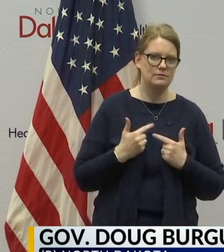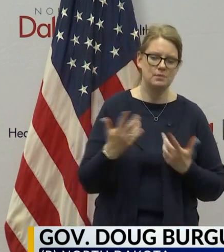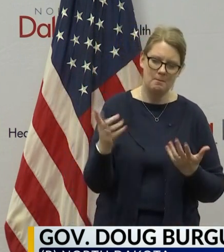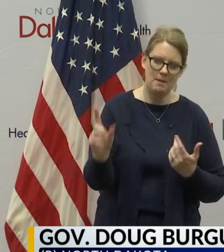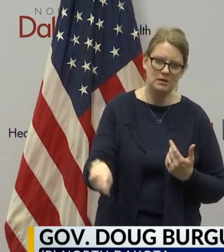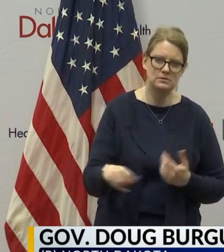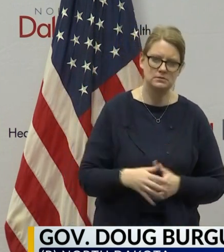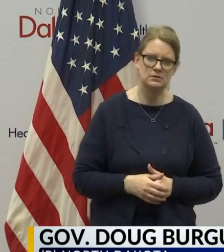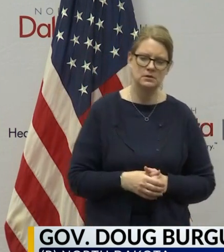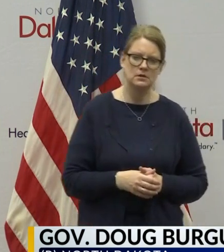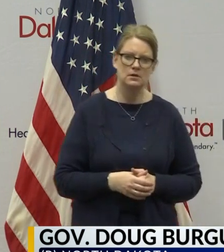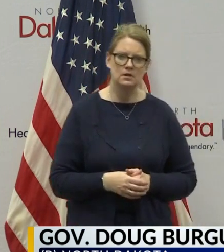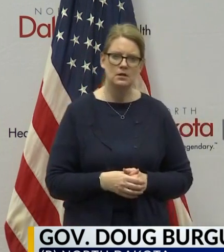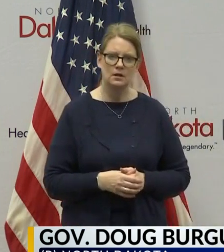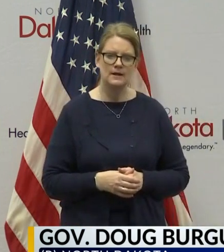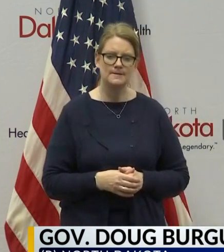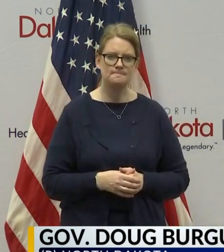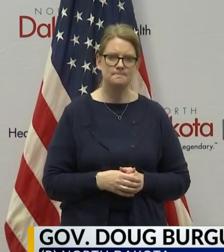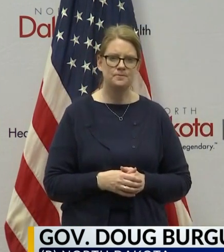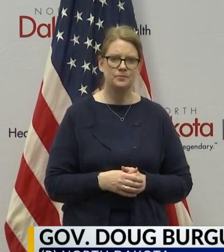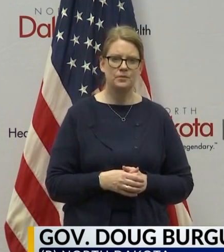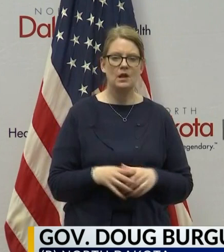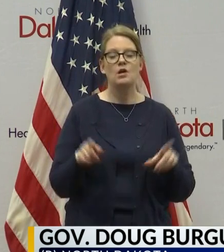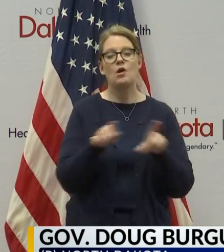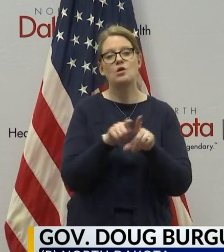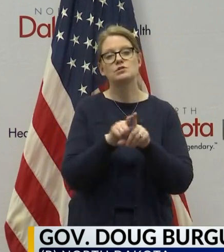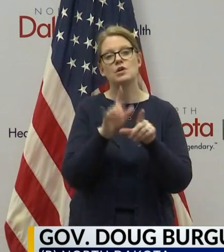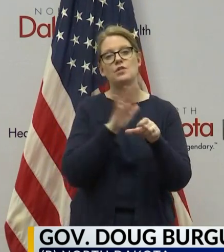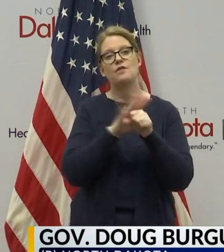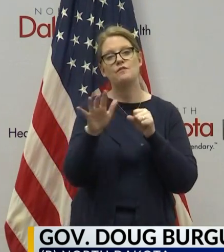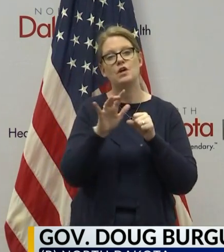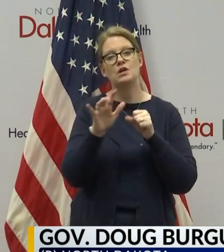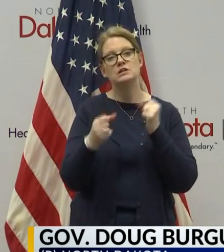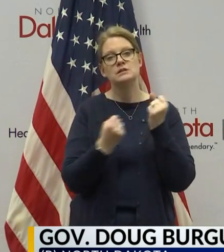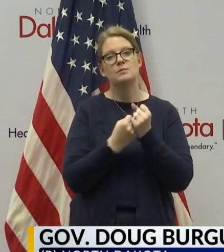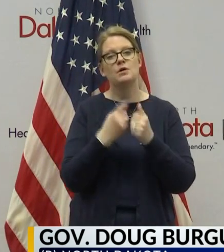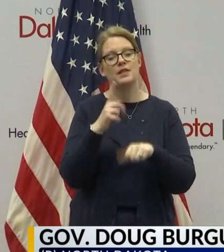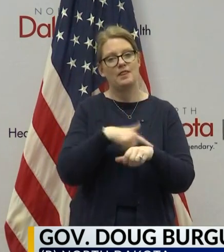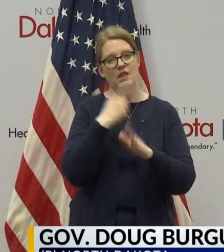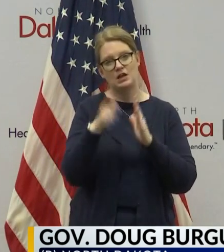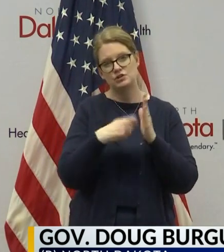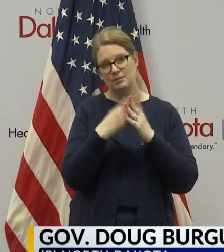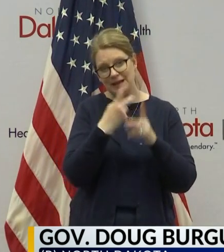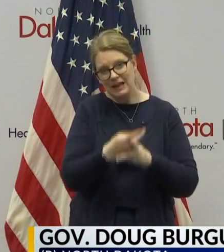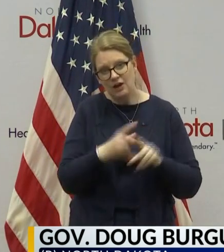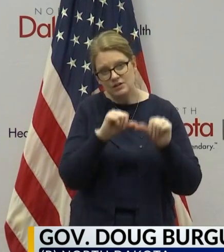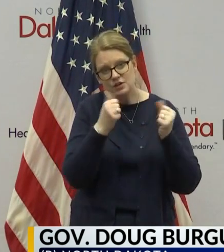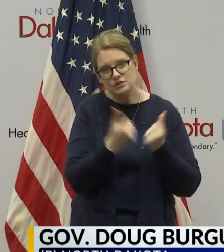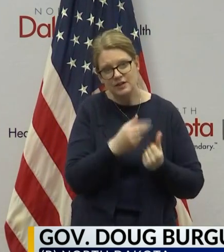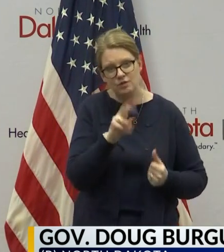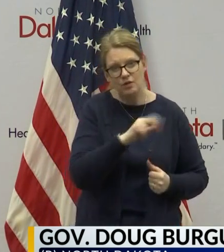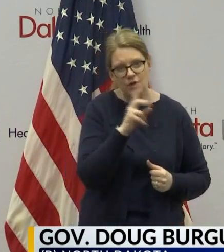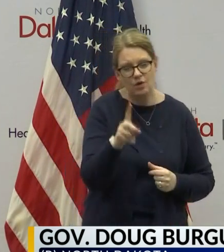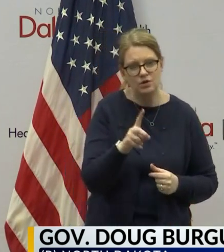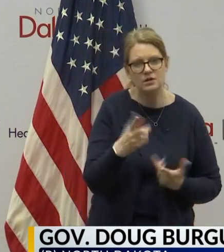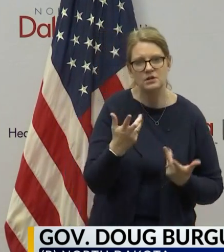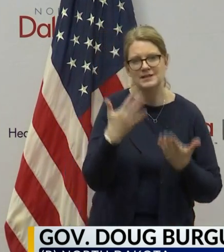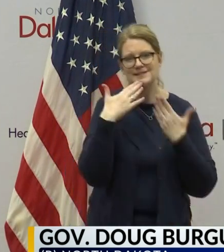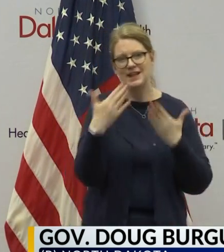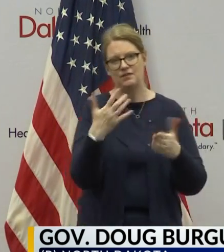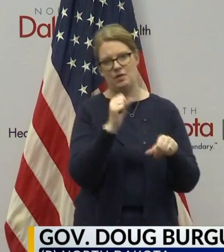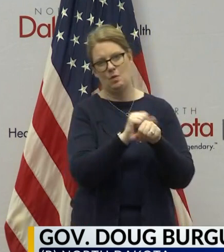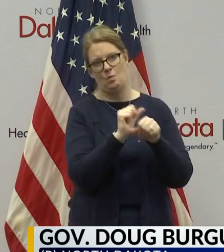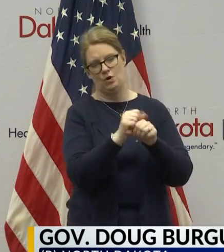do this with the full support of the Long-Term Care Association of North Dakota, and we thank them for their collaboration